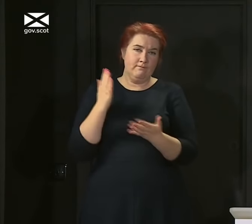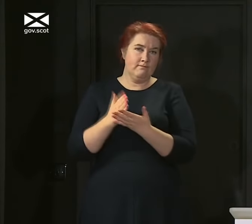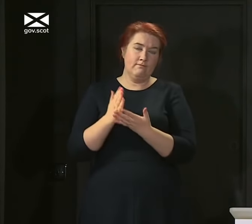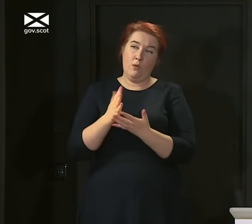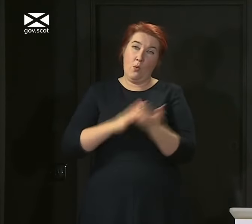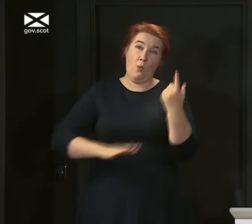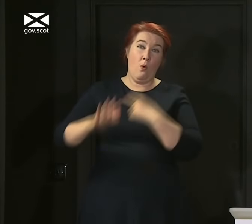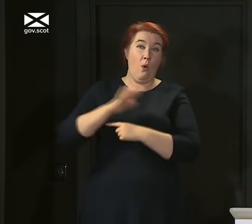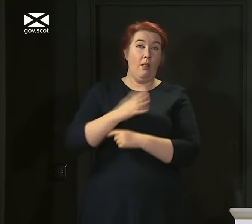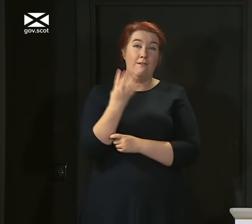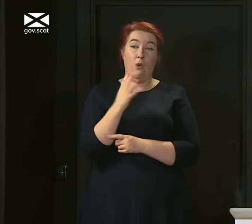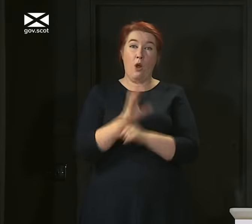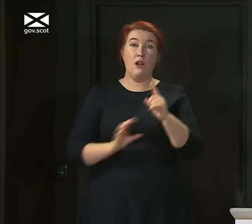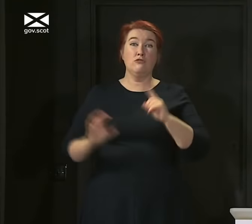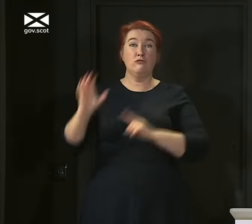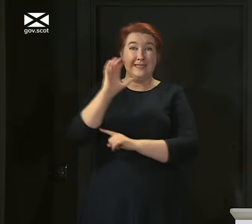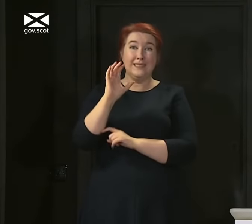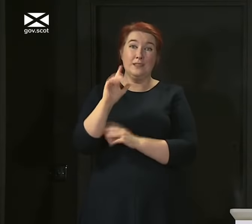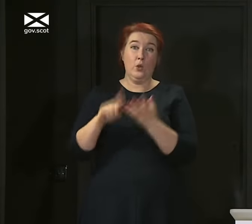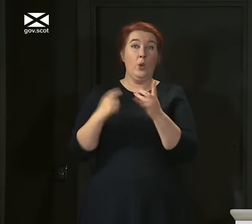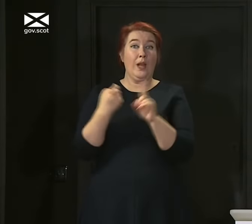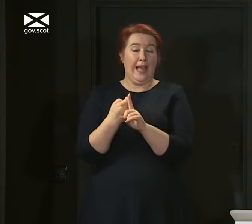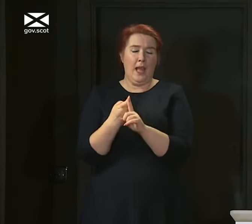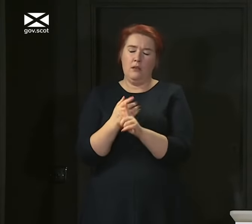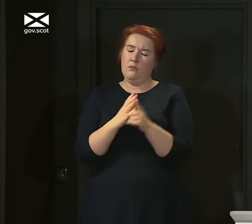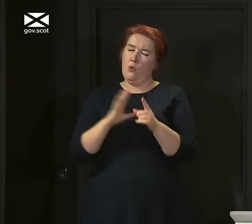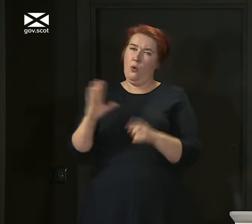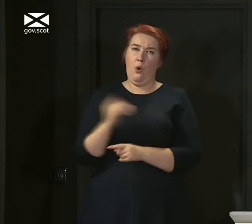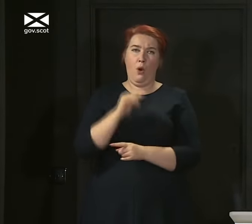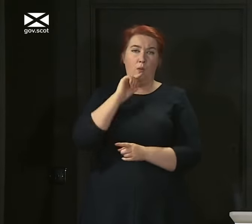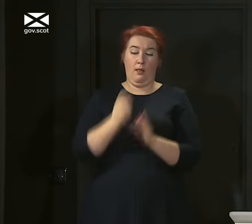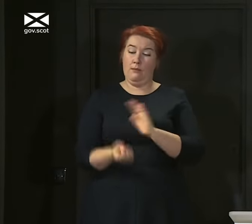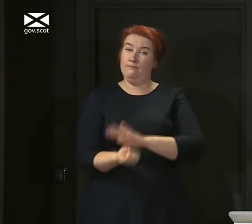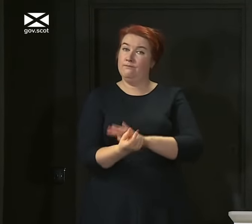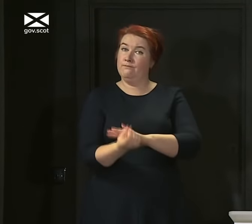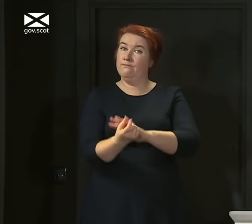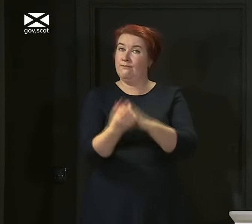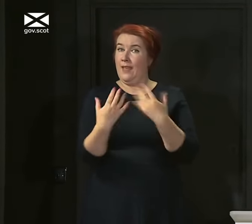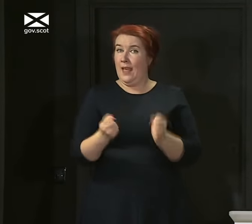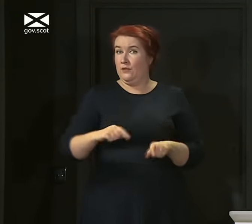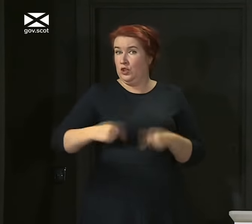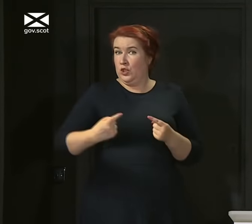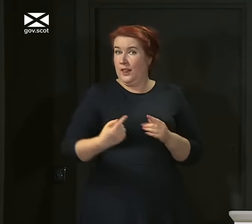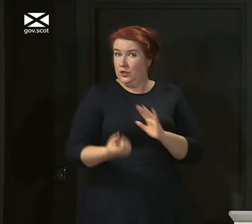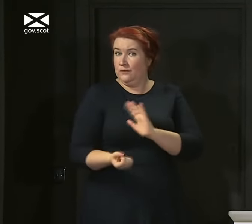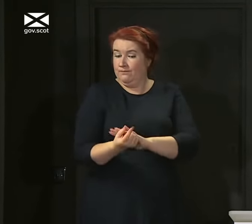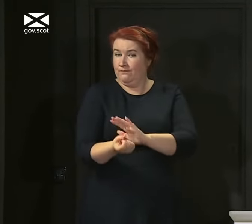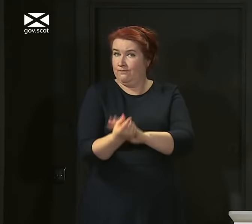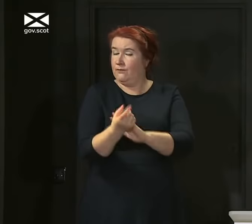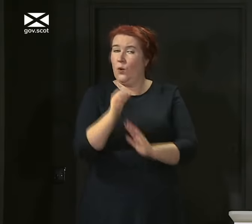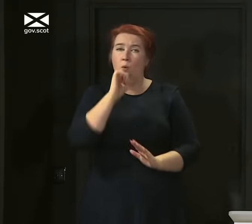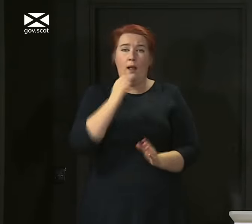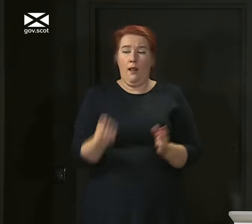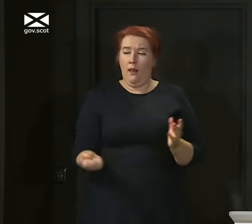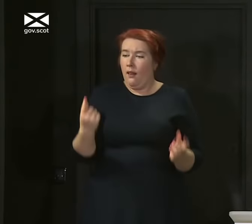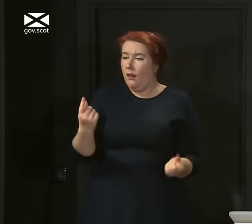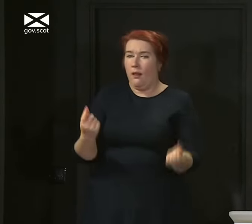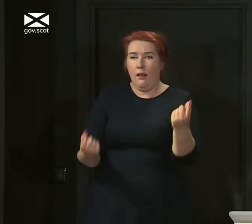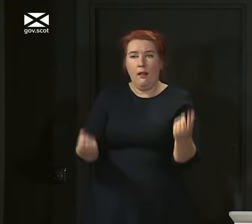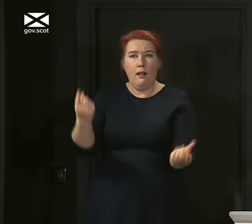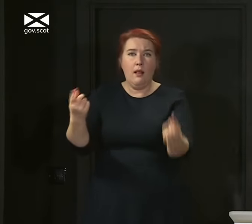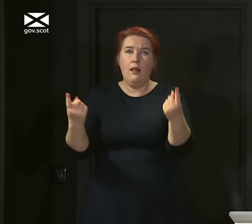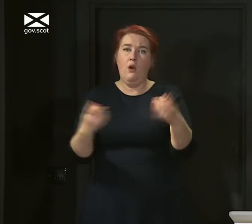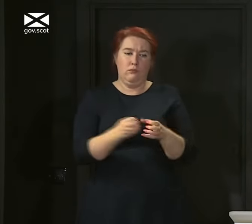UK are going to face these kinds of challenges in the period that lies ahead of us. We will face clusters and outbreaks,